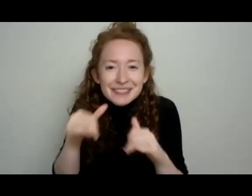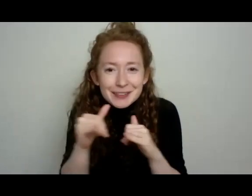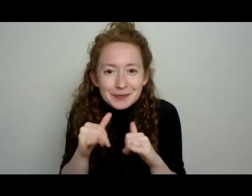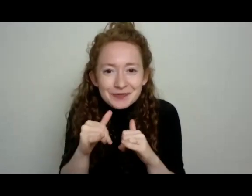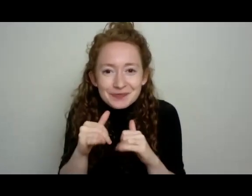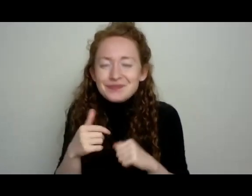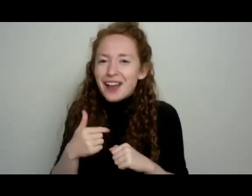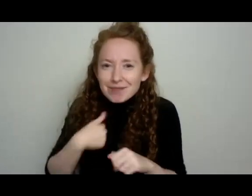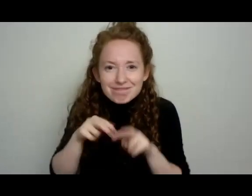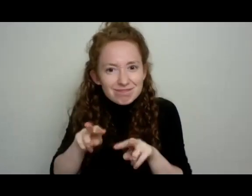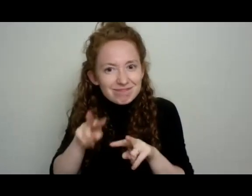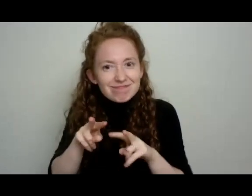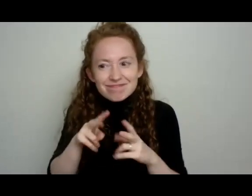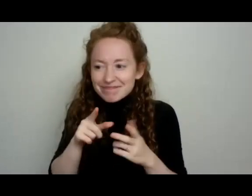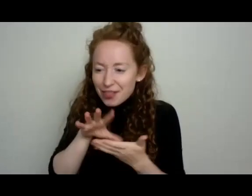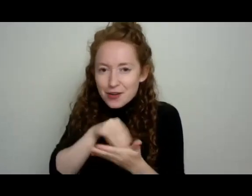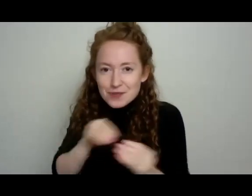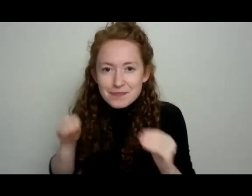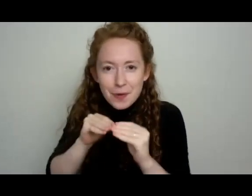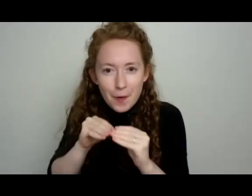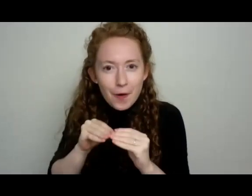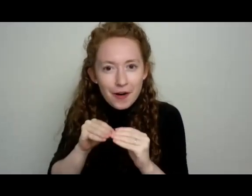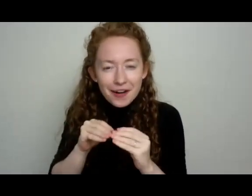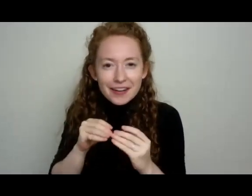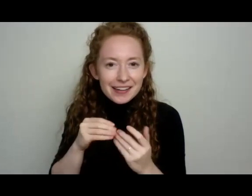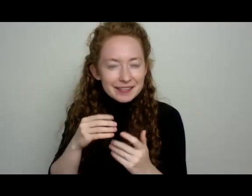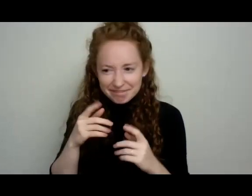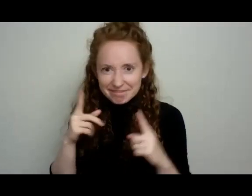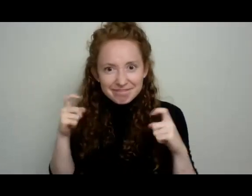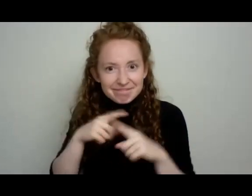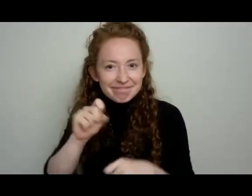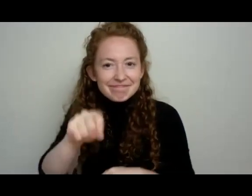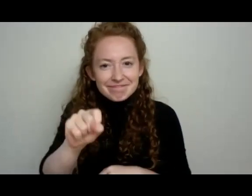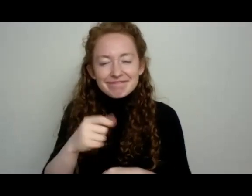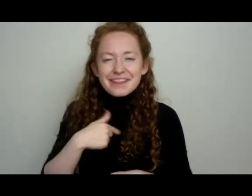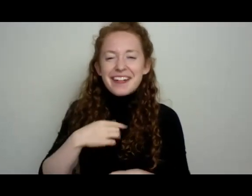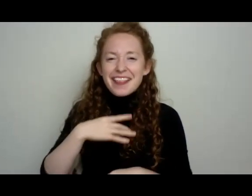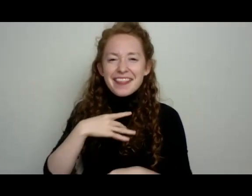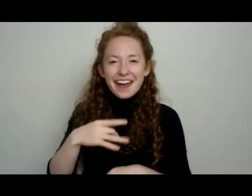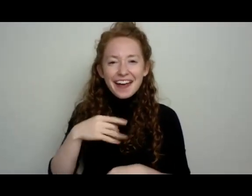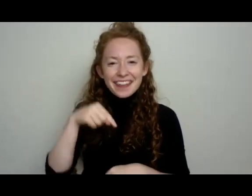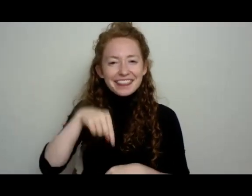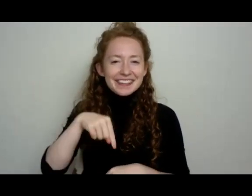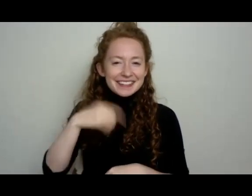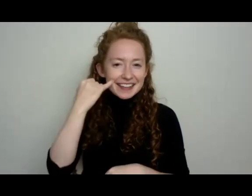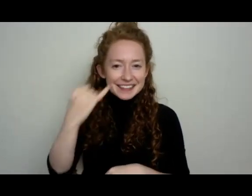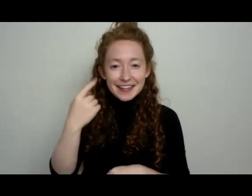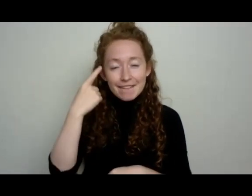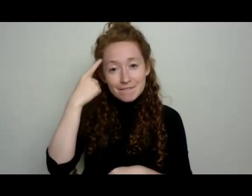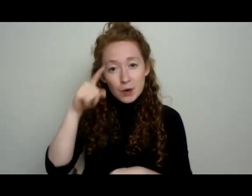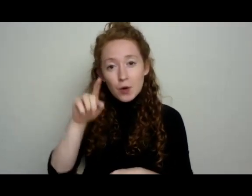learning more about everything and certainly companion planting as well. So I love this kind of for cucumbers, this